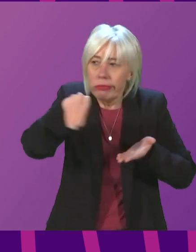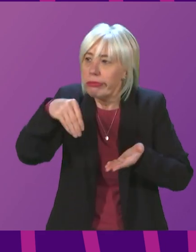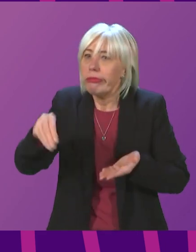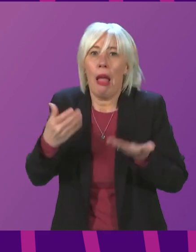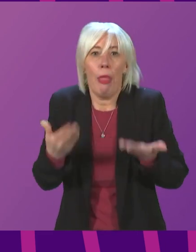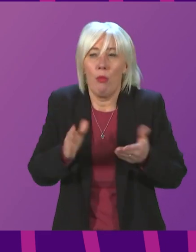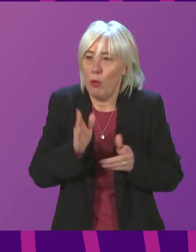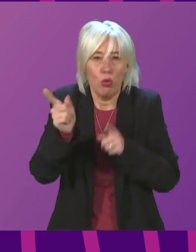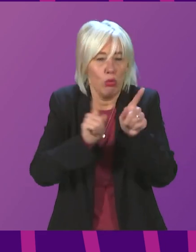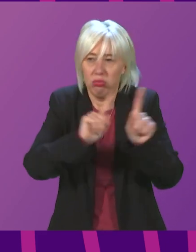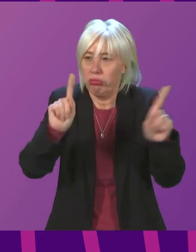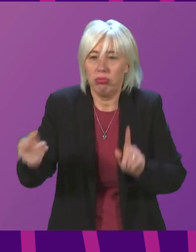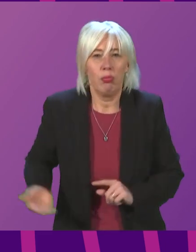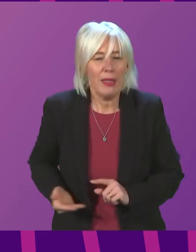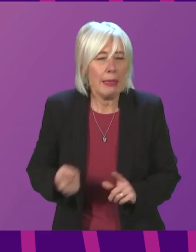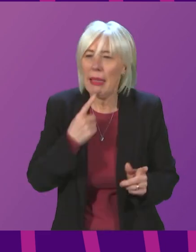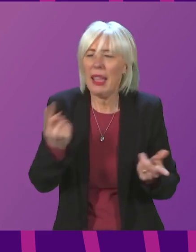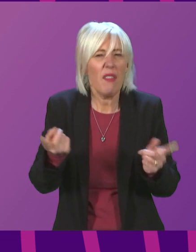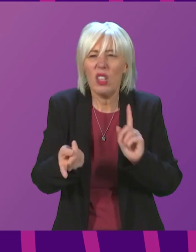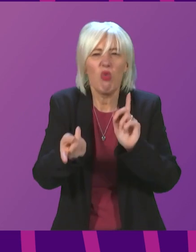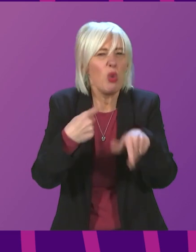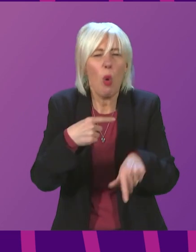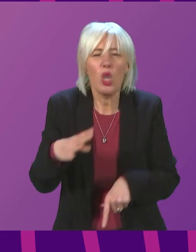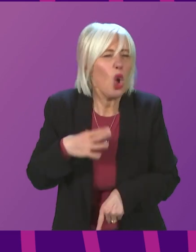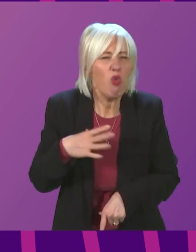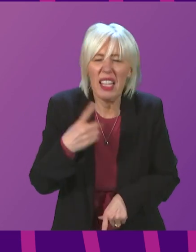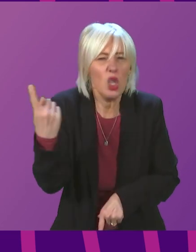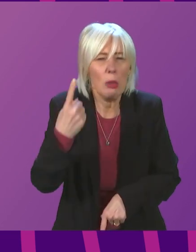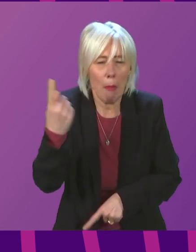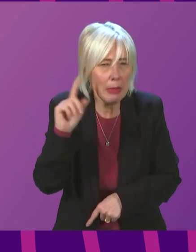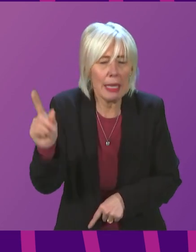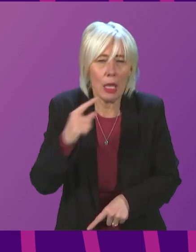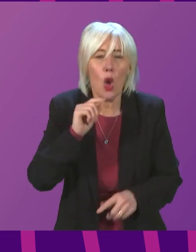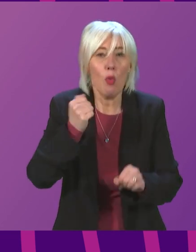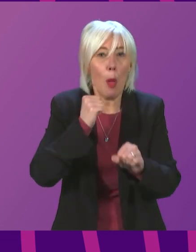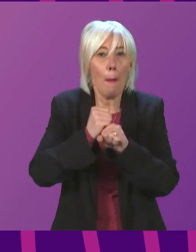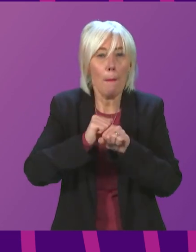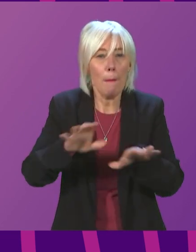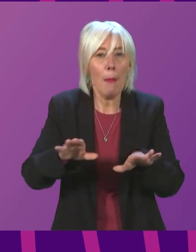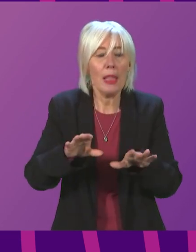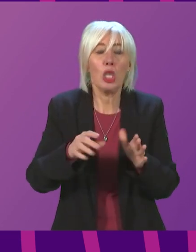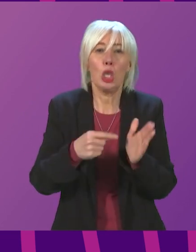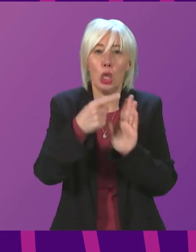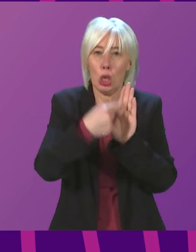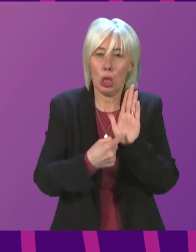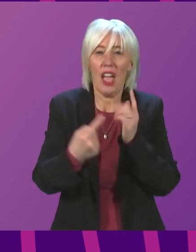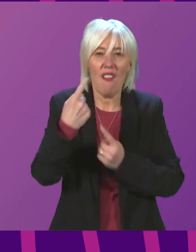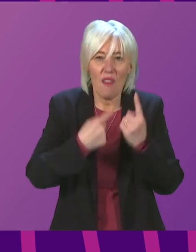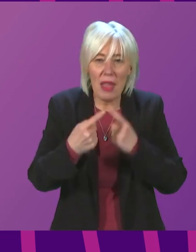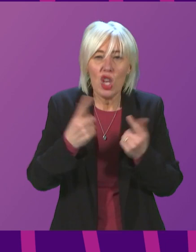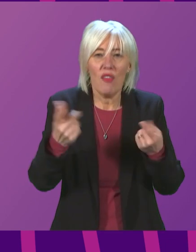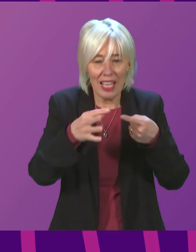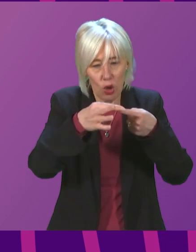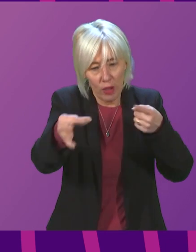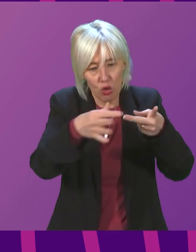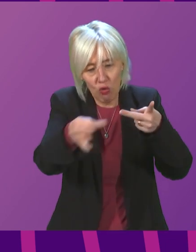think in response to Paul Sweeney, or it may have been Daniel Johnson's question. We will publish out-turn information on each of the strands